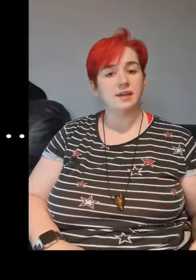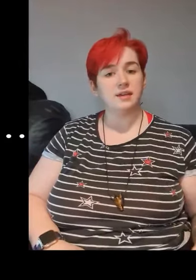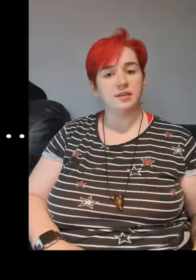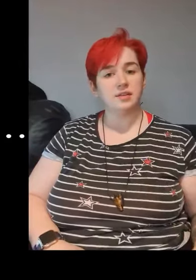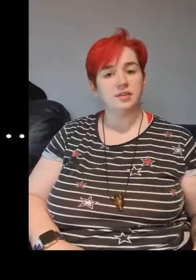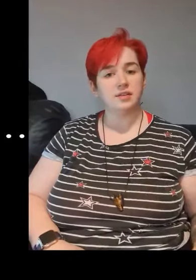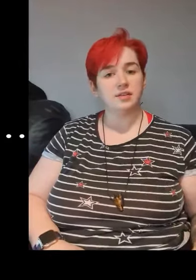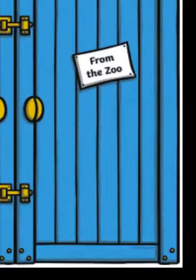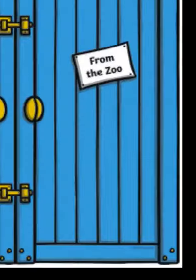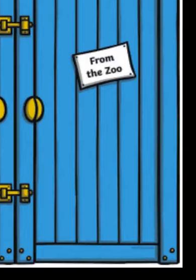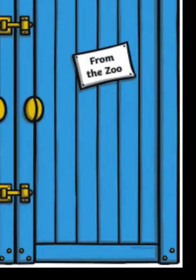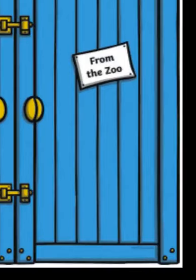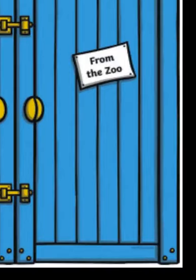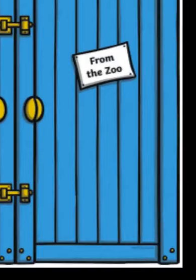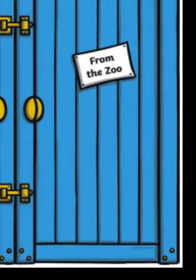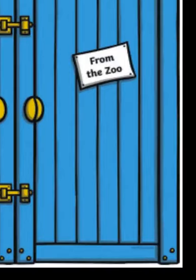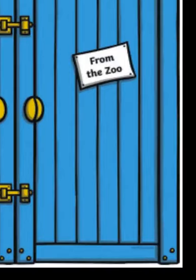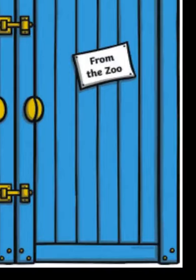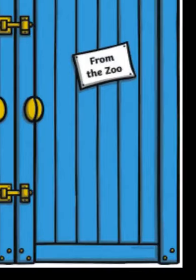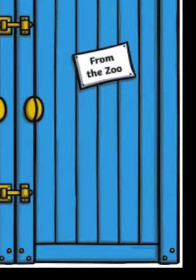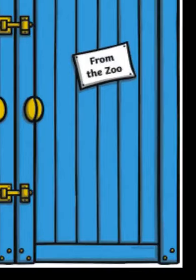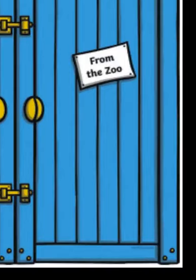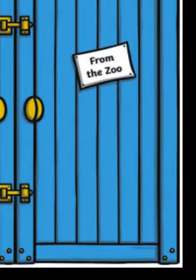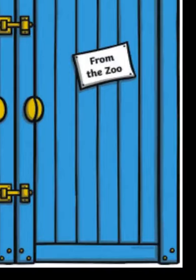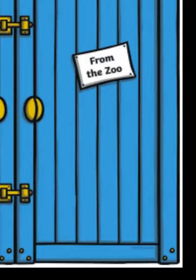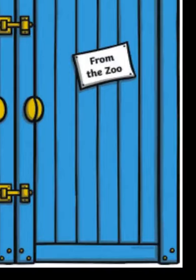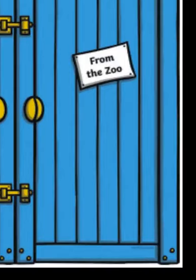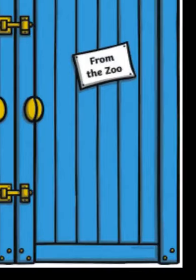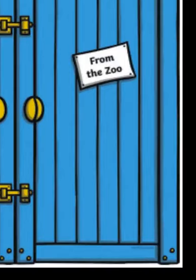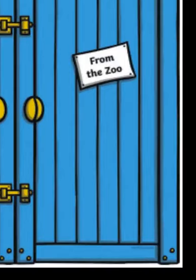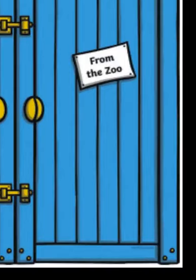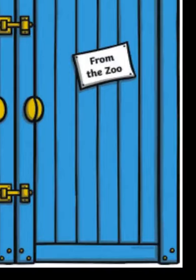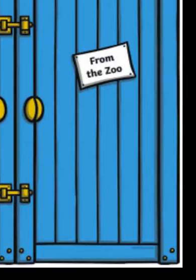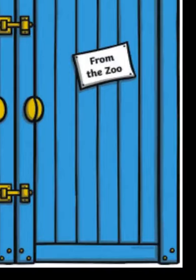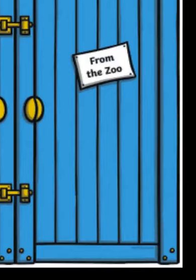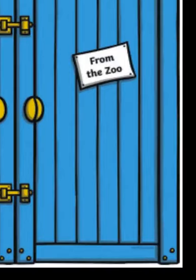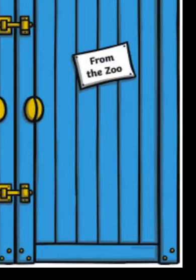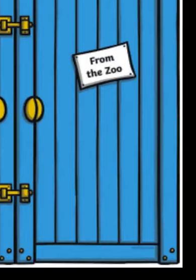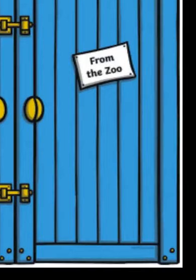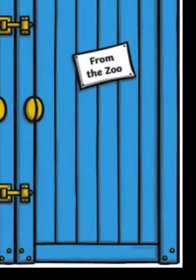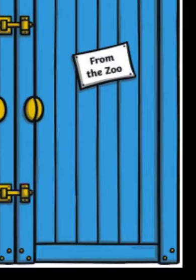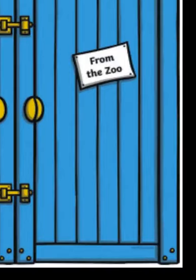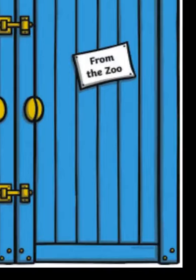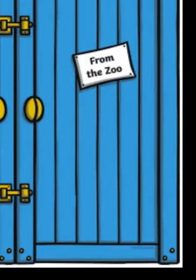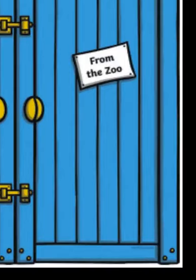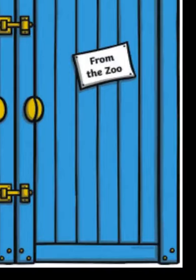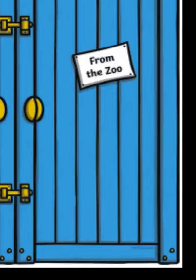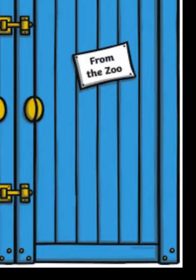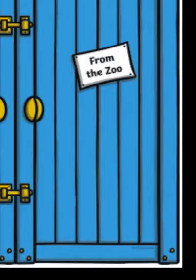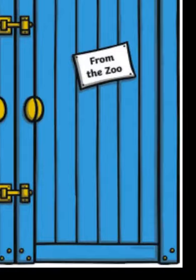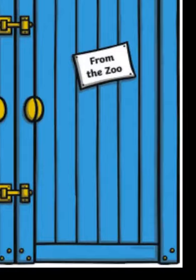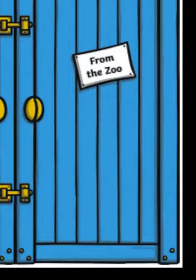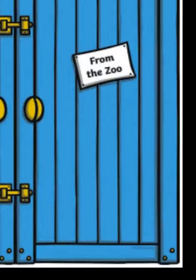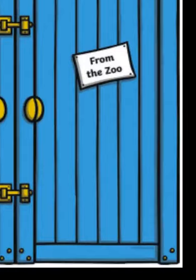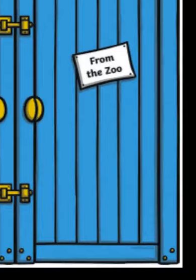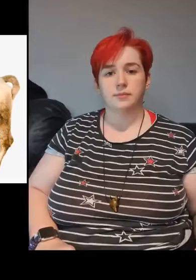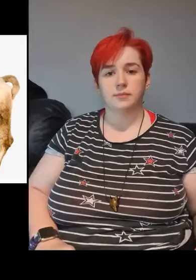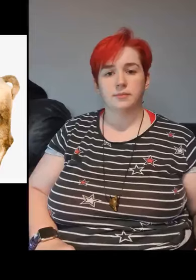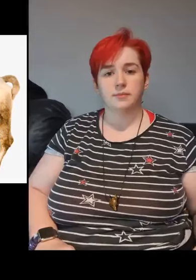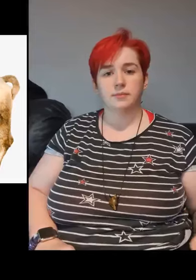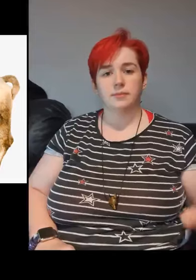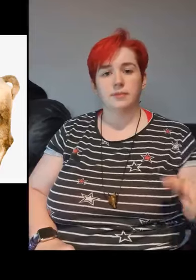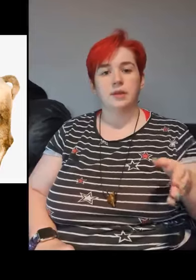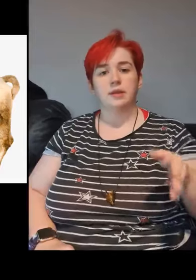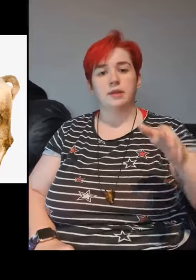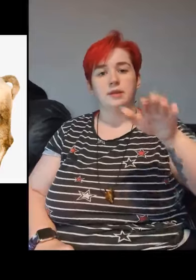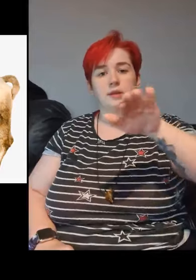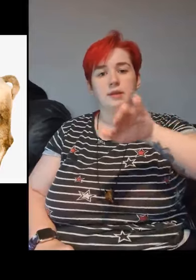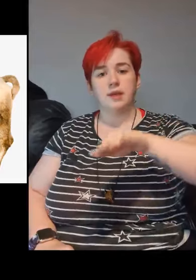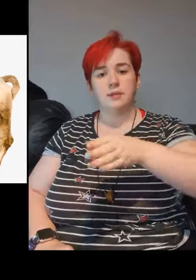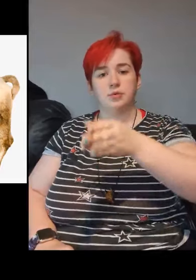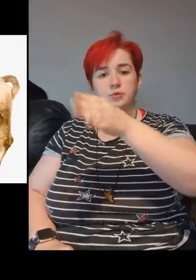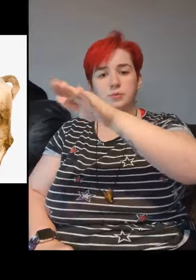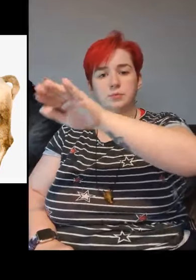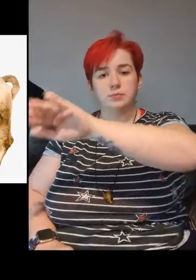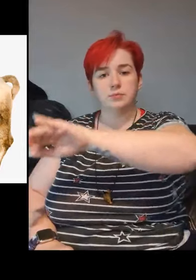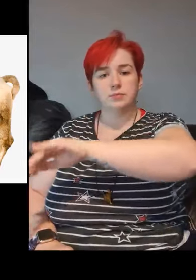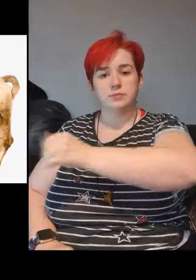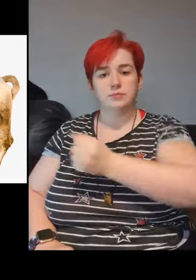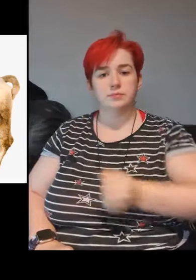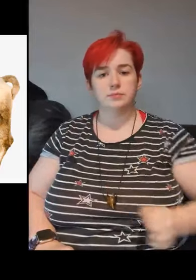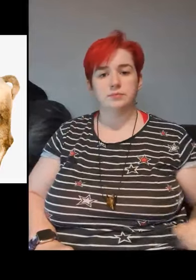camel